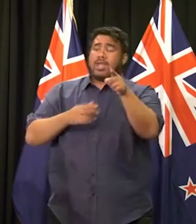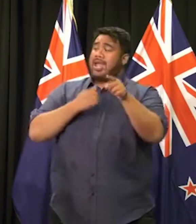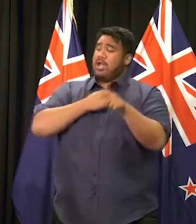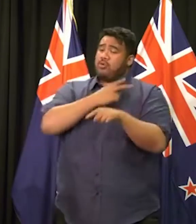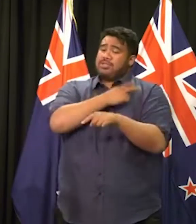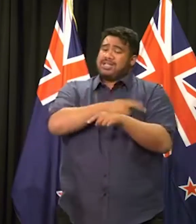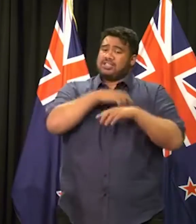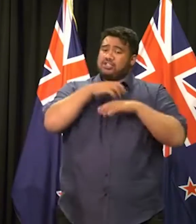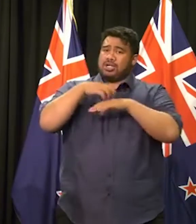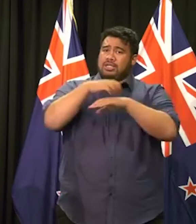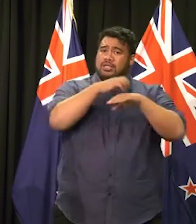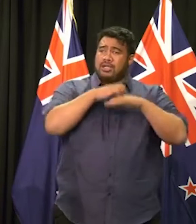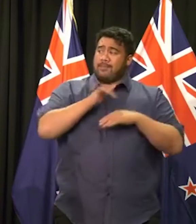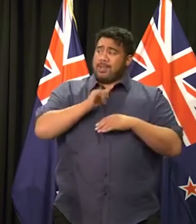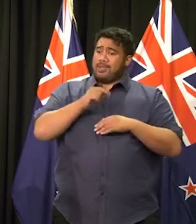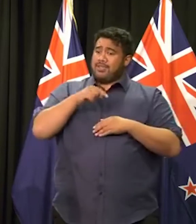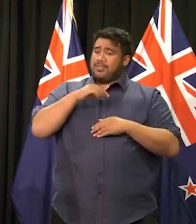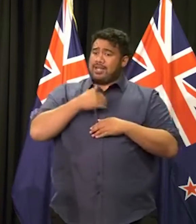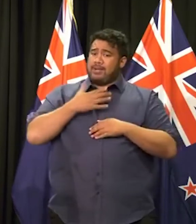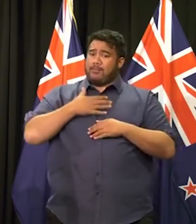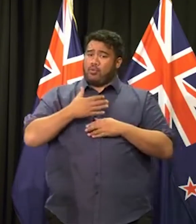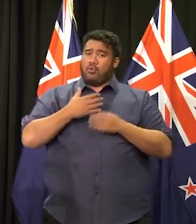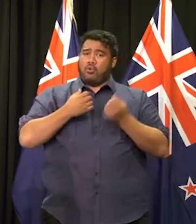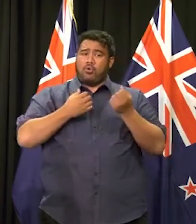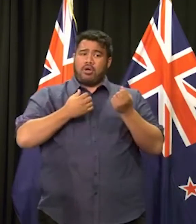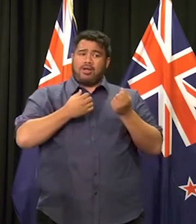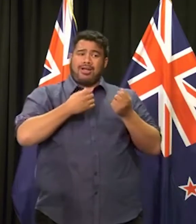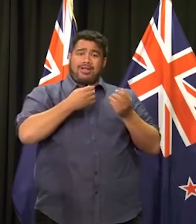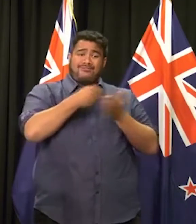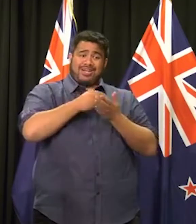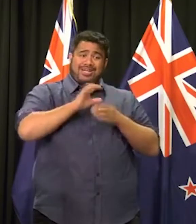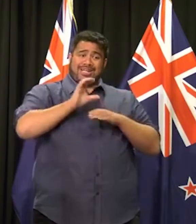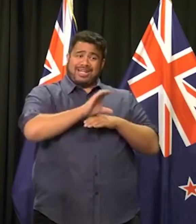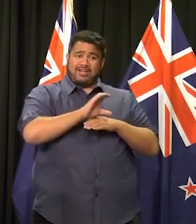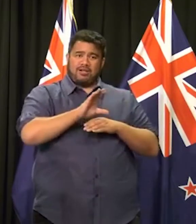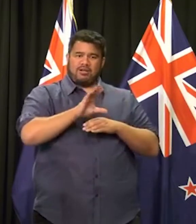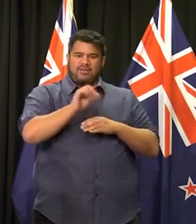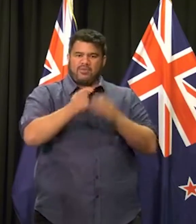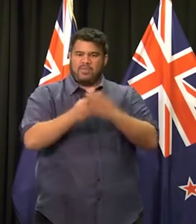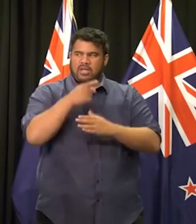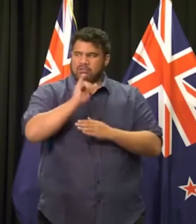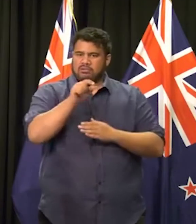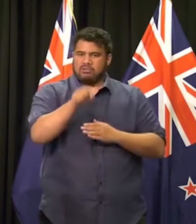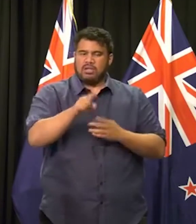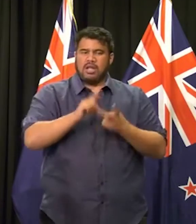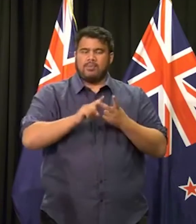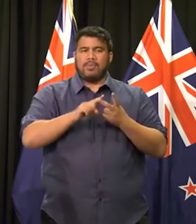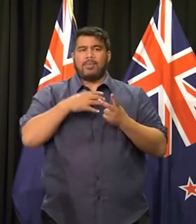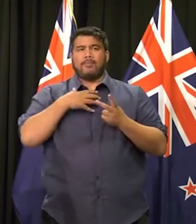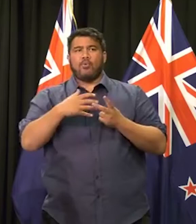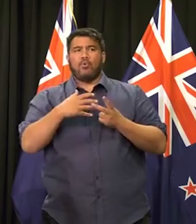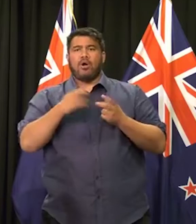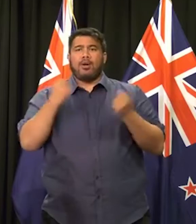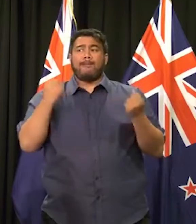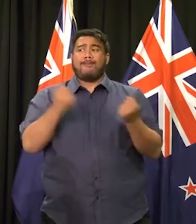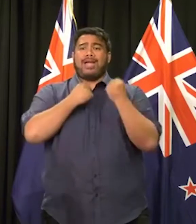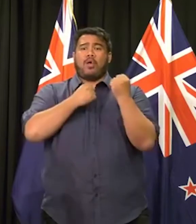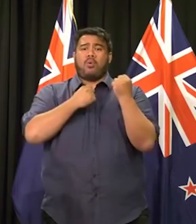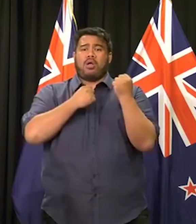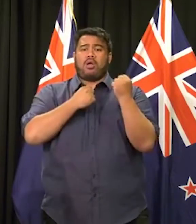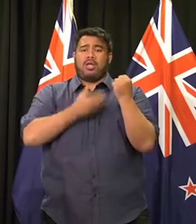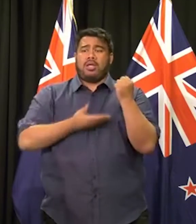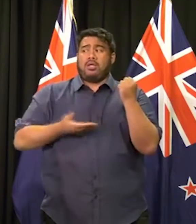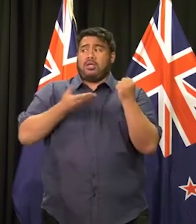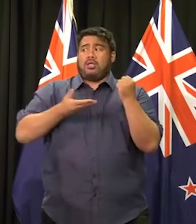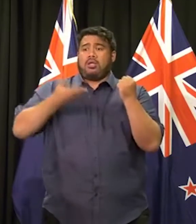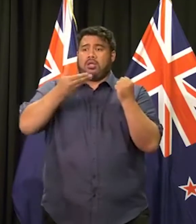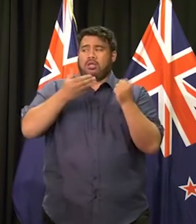um, see more funding or bolstered powers after this attack and their failure, I suppose, um, to pick this guy up? I would,